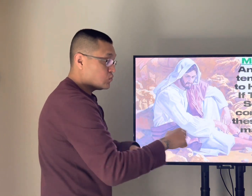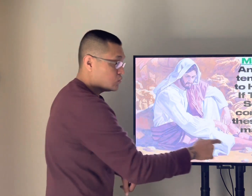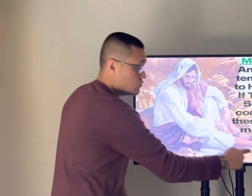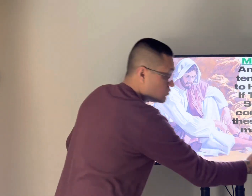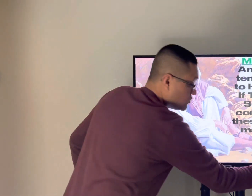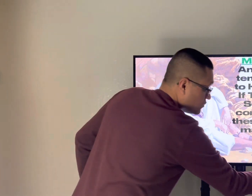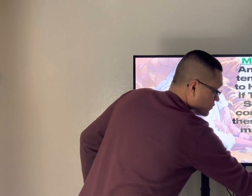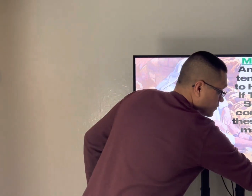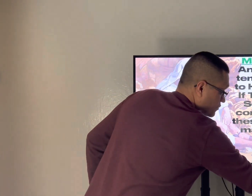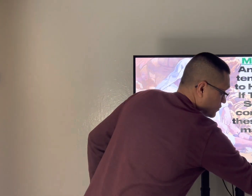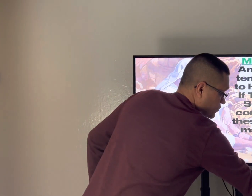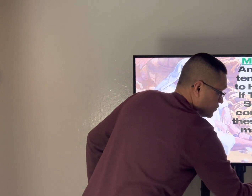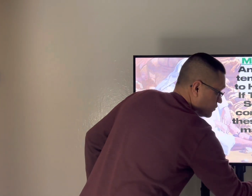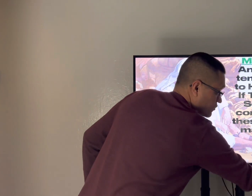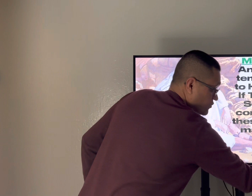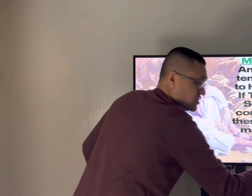command that these stones